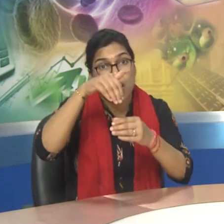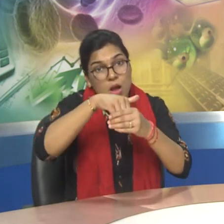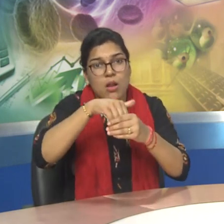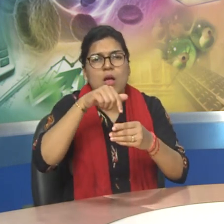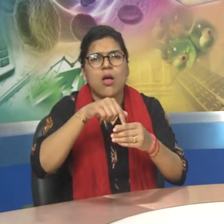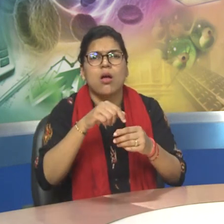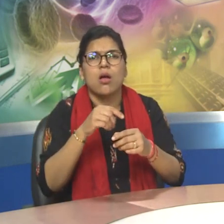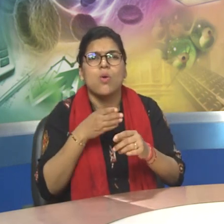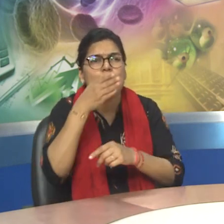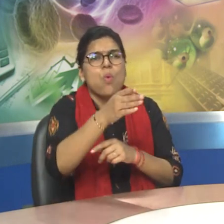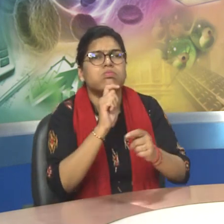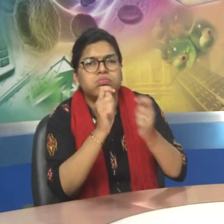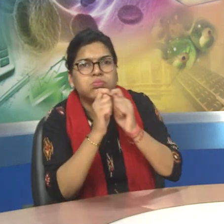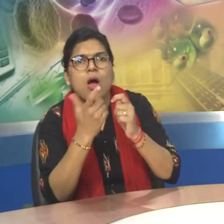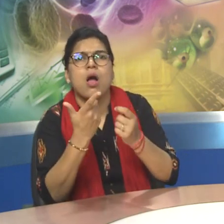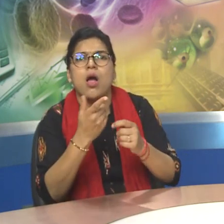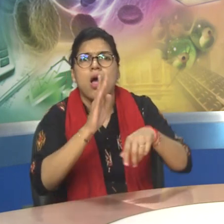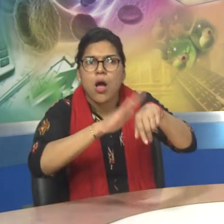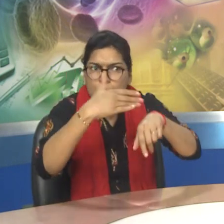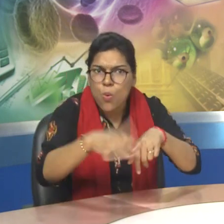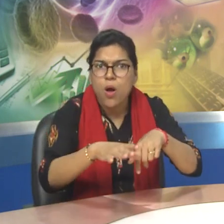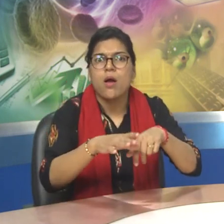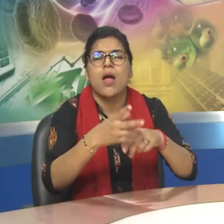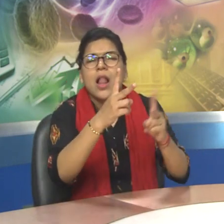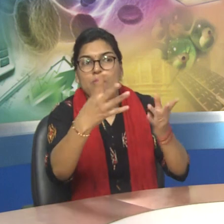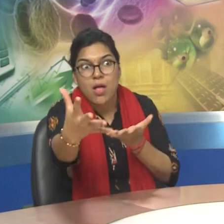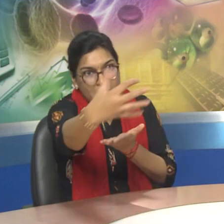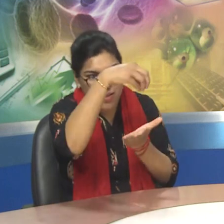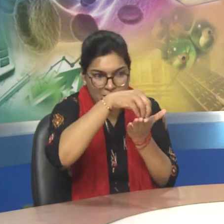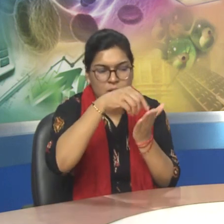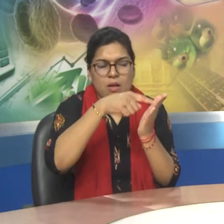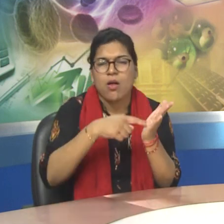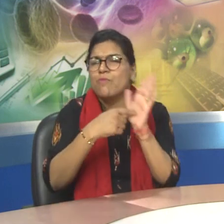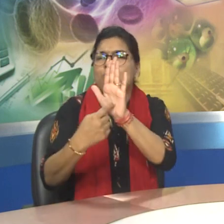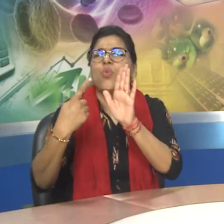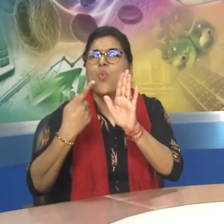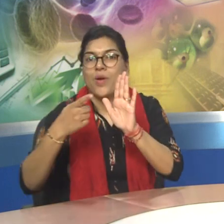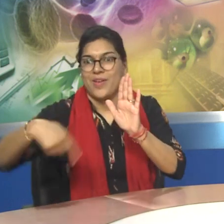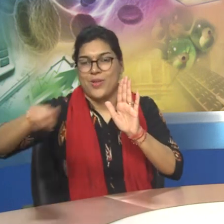written by researchers or experts in a particular field